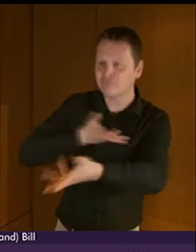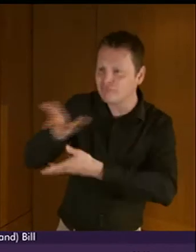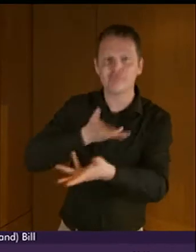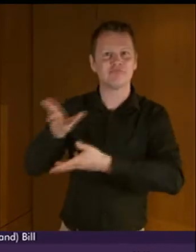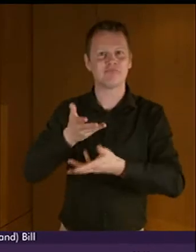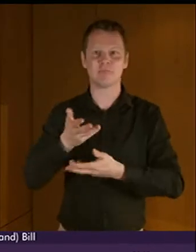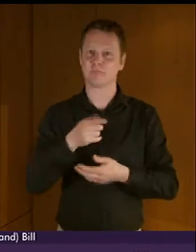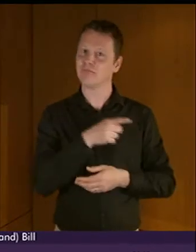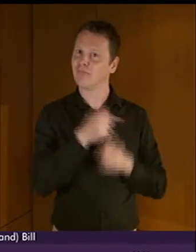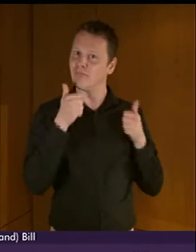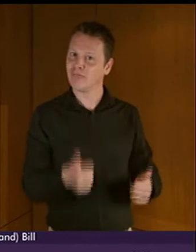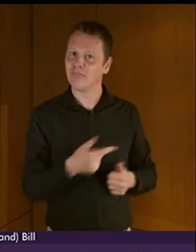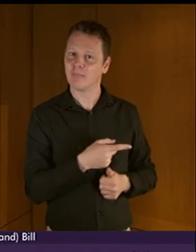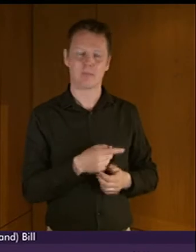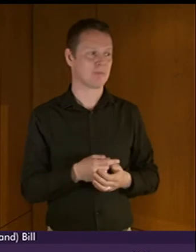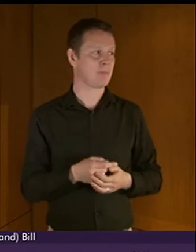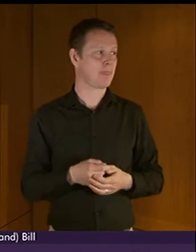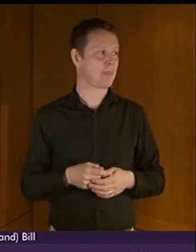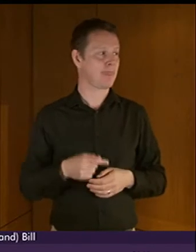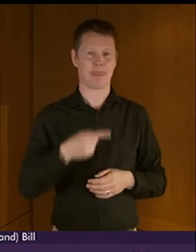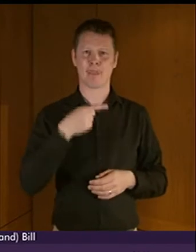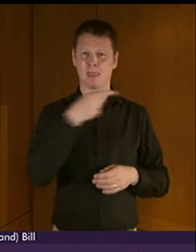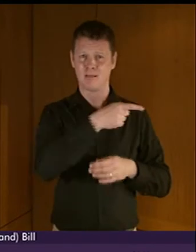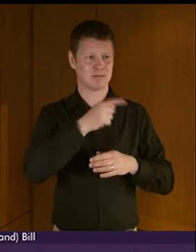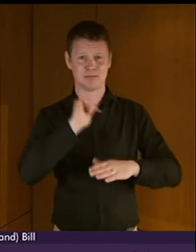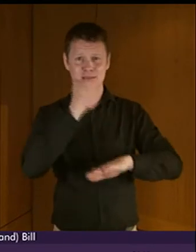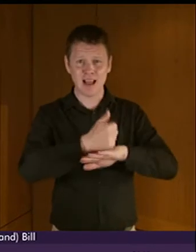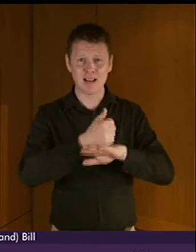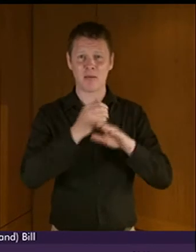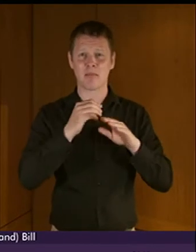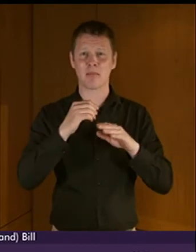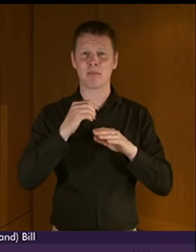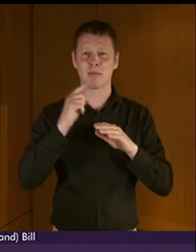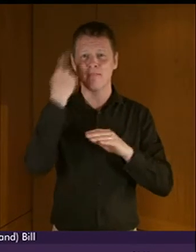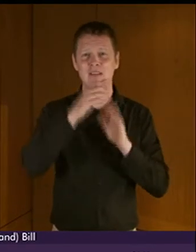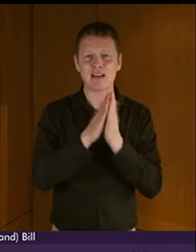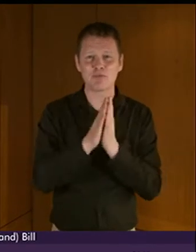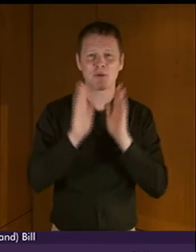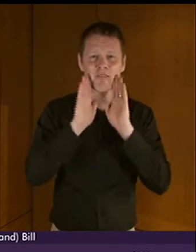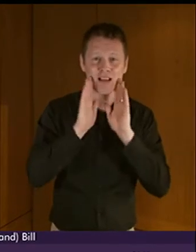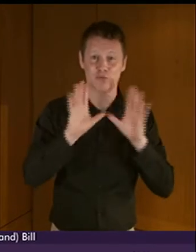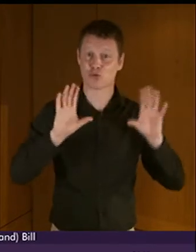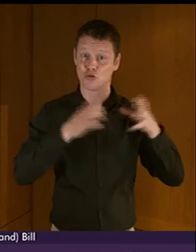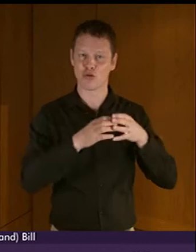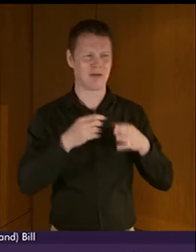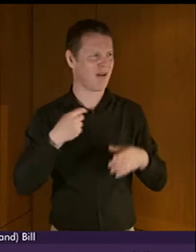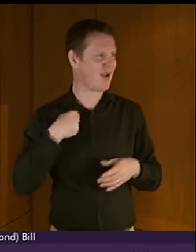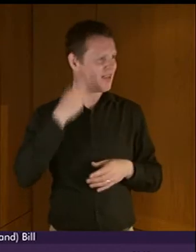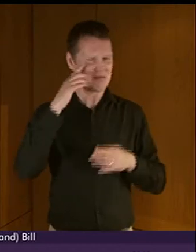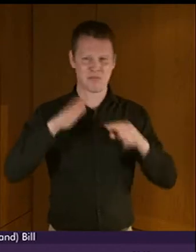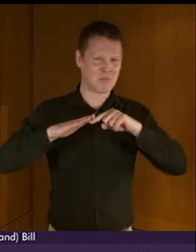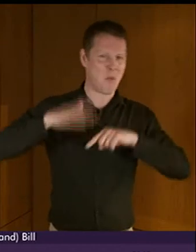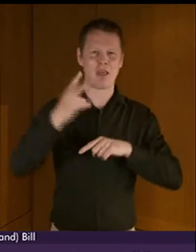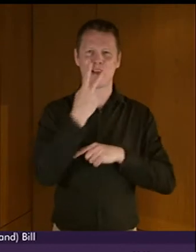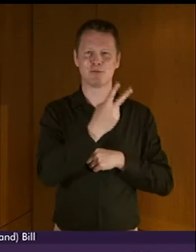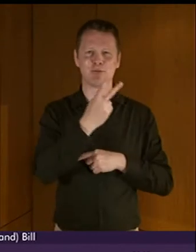This has included setting up a BSL Bill Facebook group, which I believe has more than 2,000